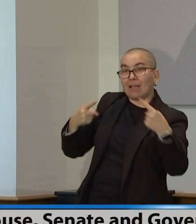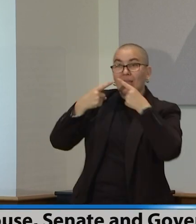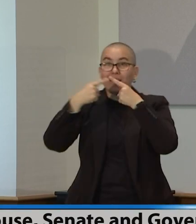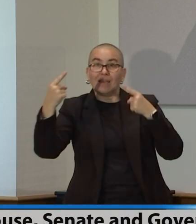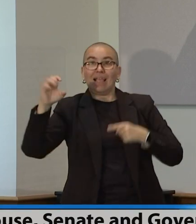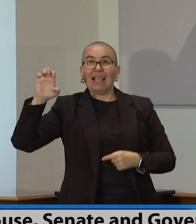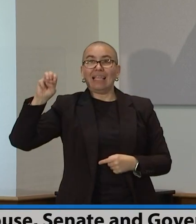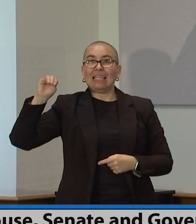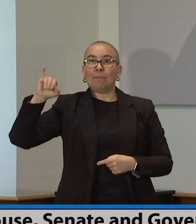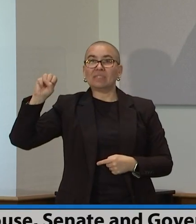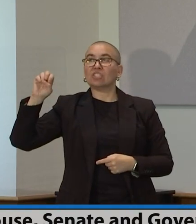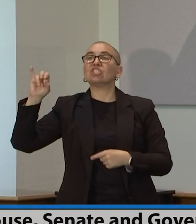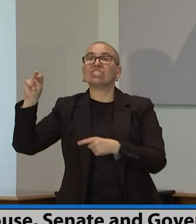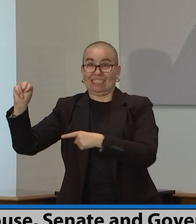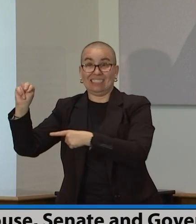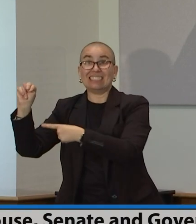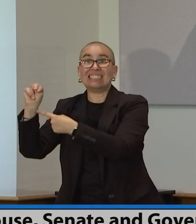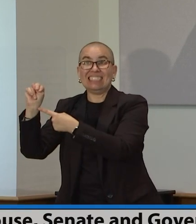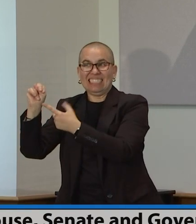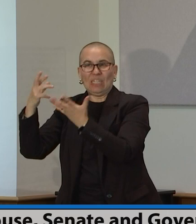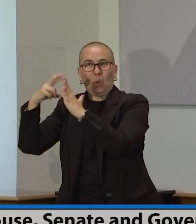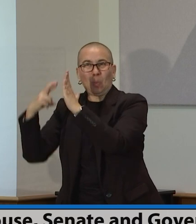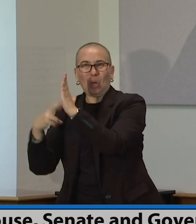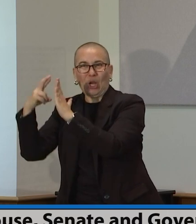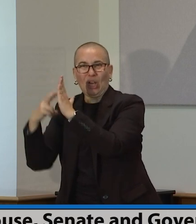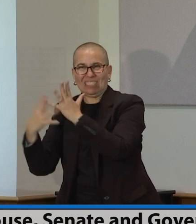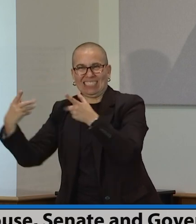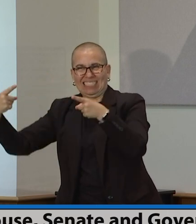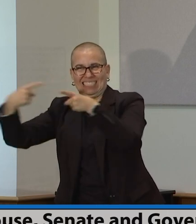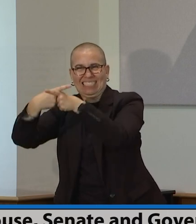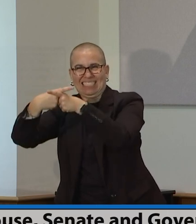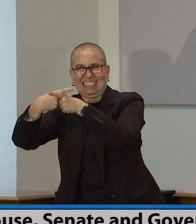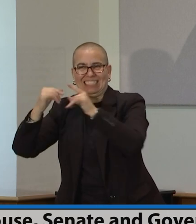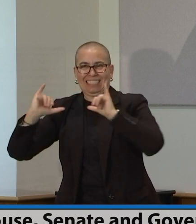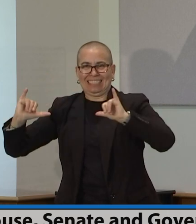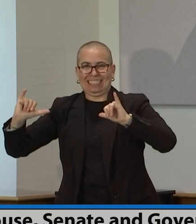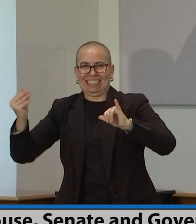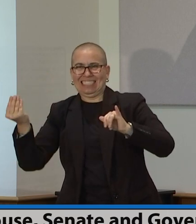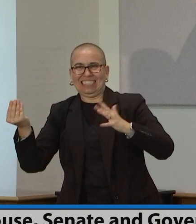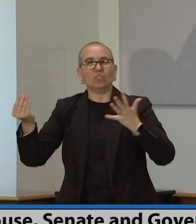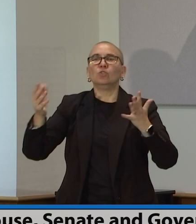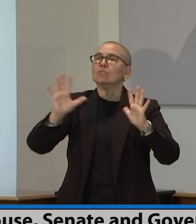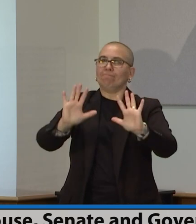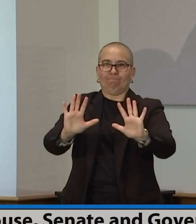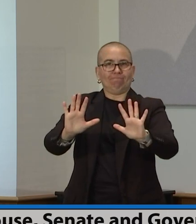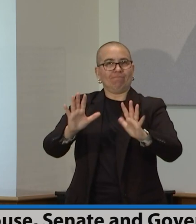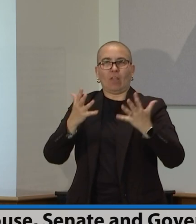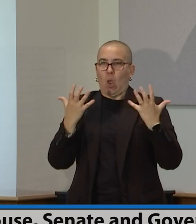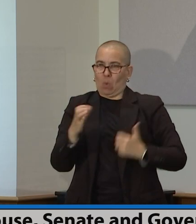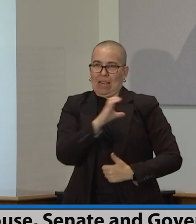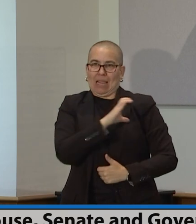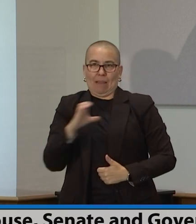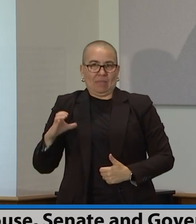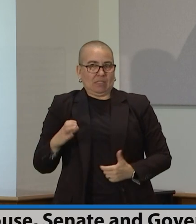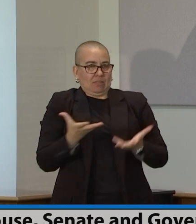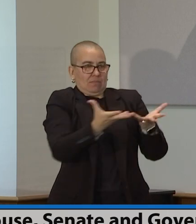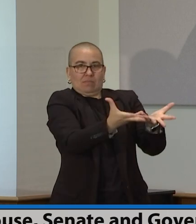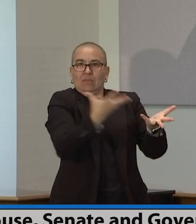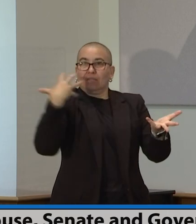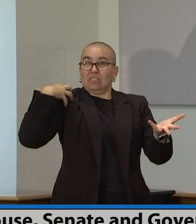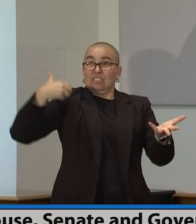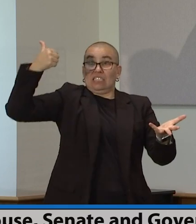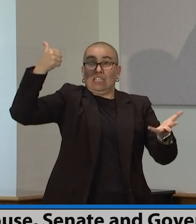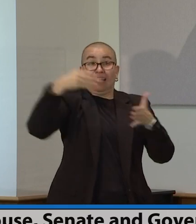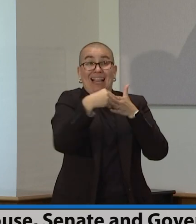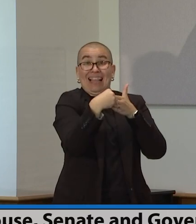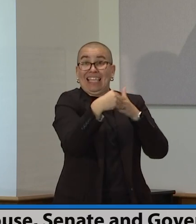Uh, but there's lots of little issues like that, that we let, we want the committees, the chairs to do their work, and maybe they'll find solutions that we